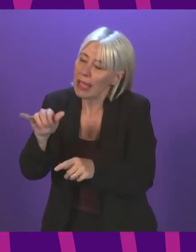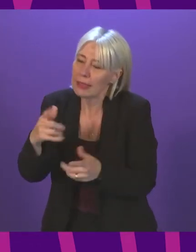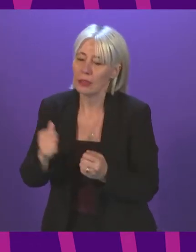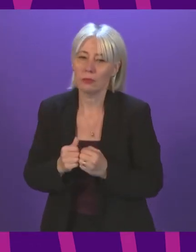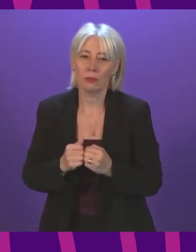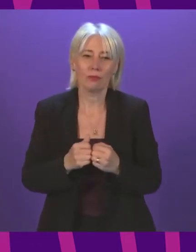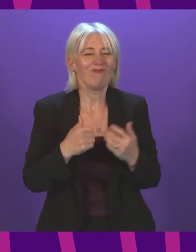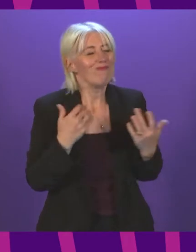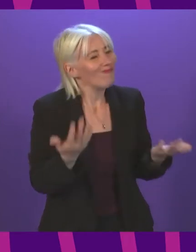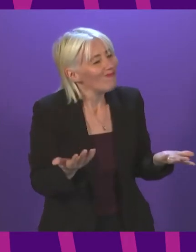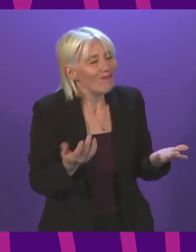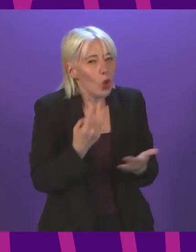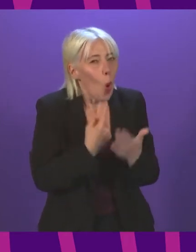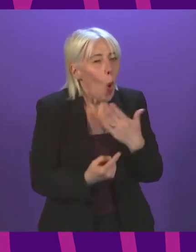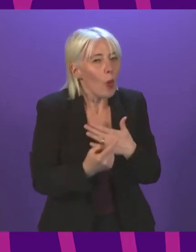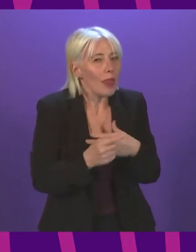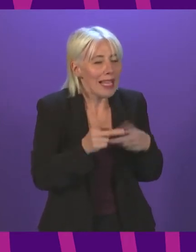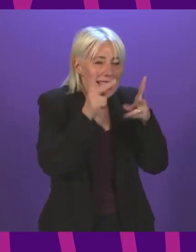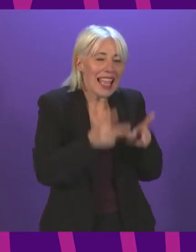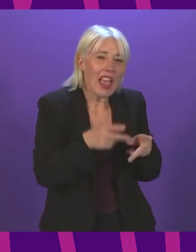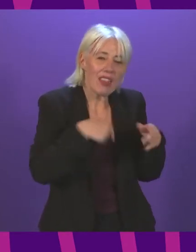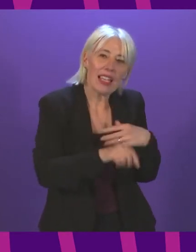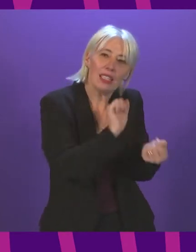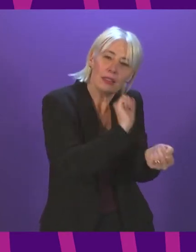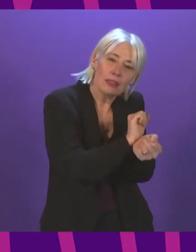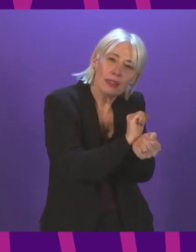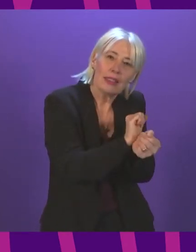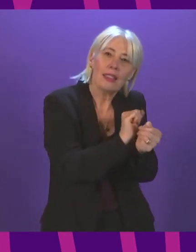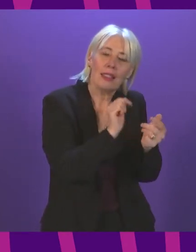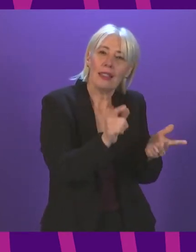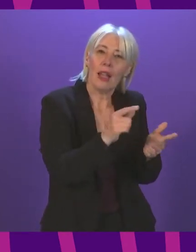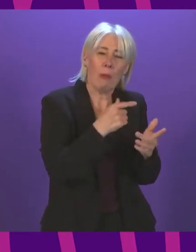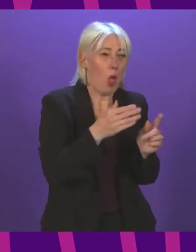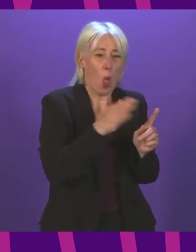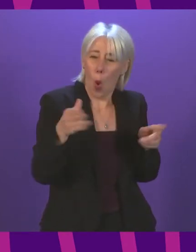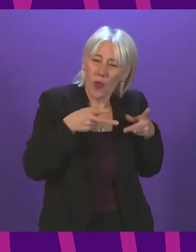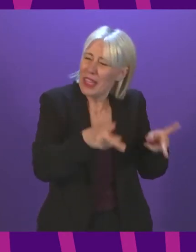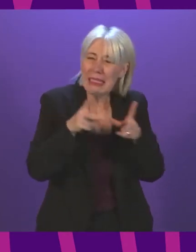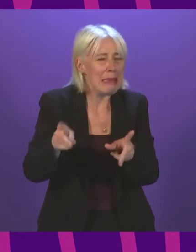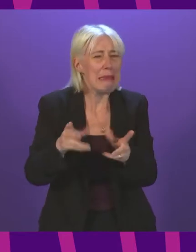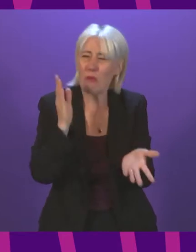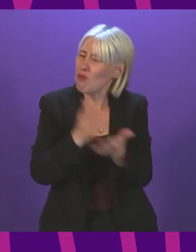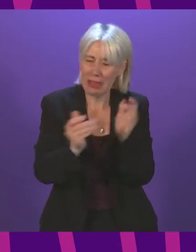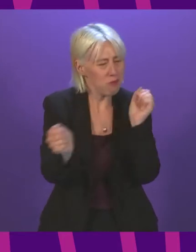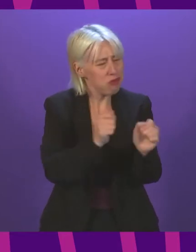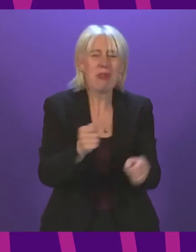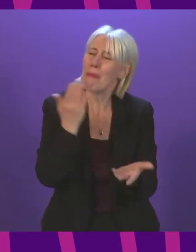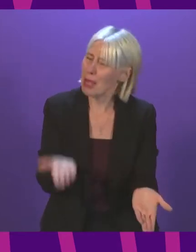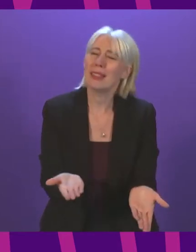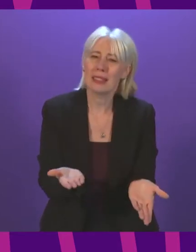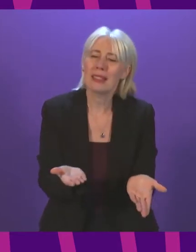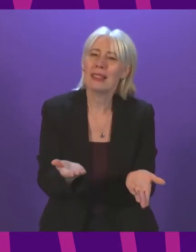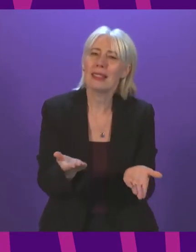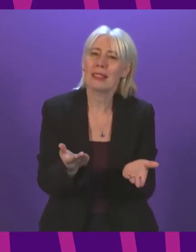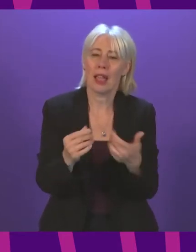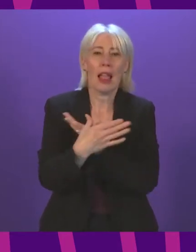The Secretary. is not just deaths in custody where fatal accident inquiries fail. The whole system is in need of reform. Research by Scottish